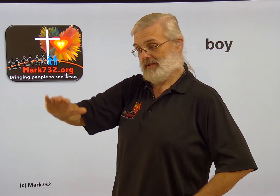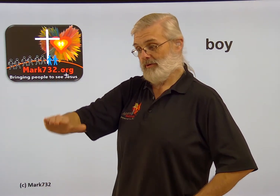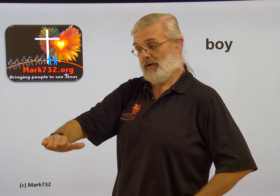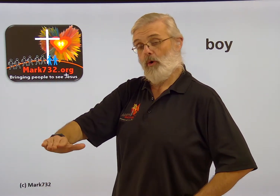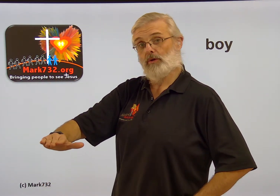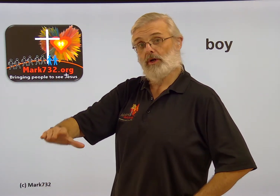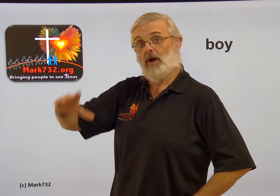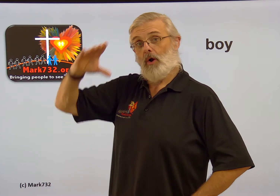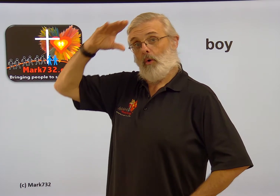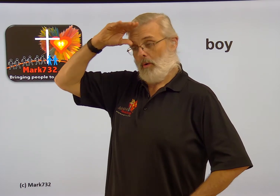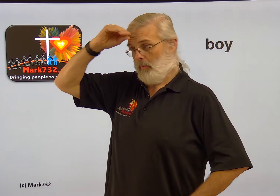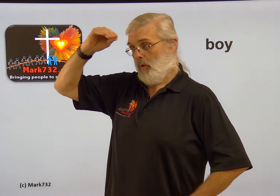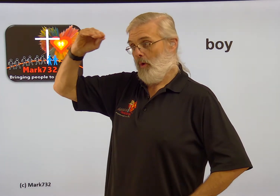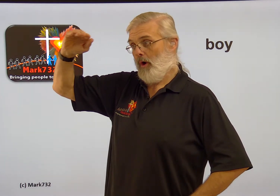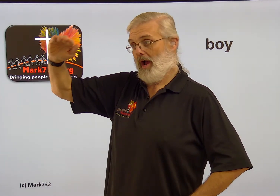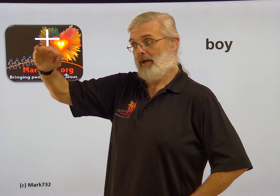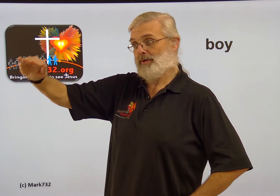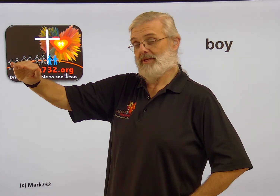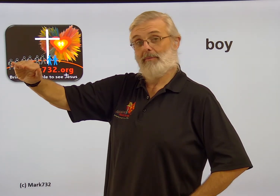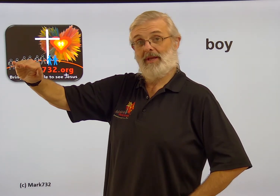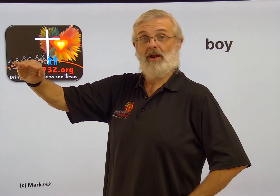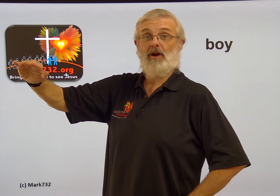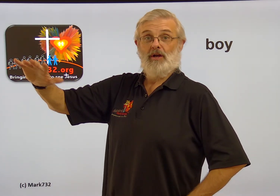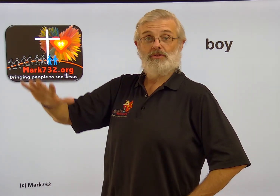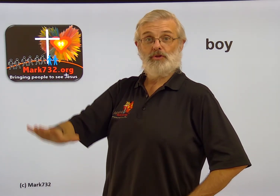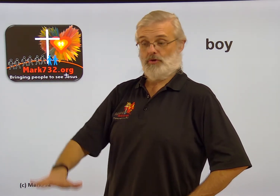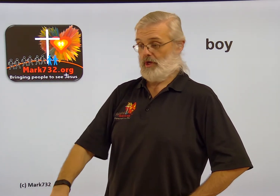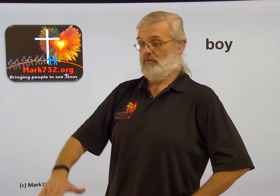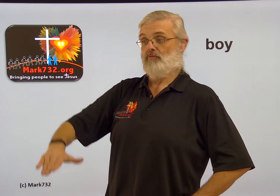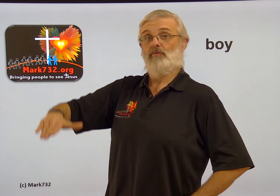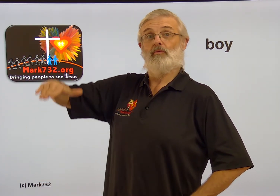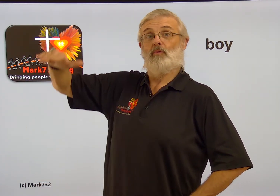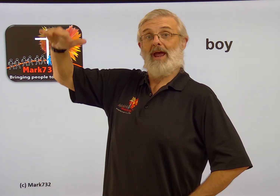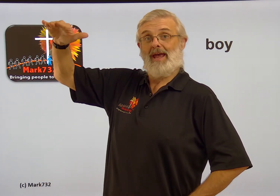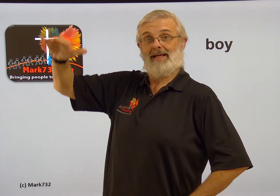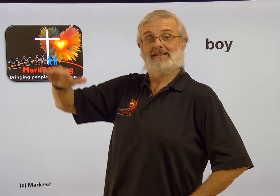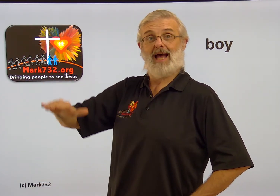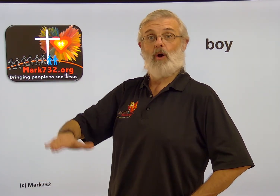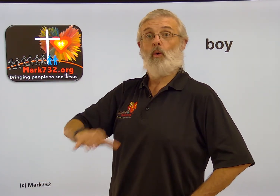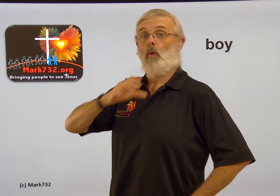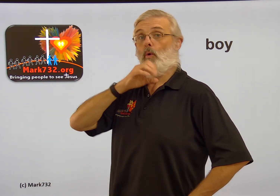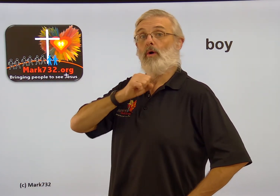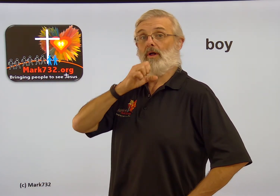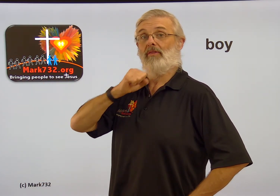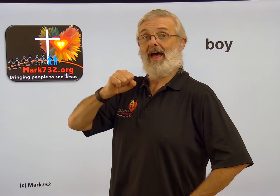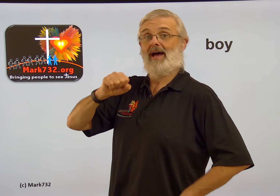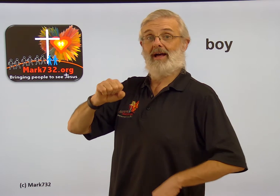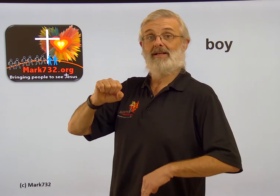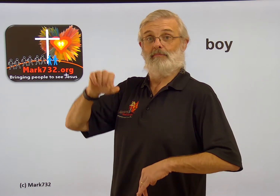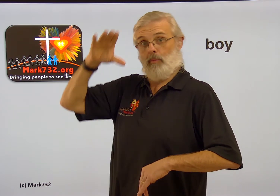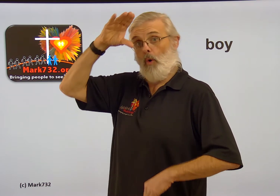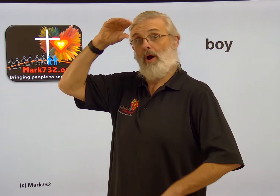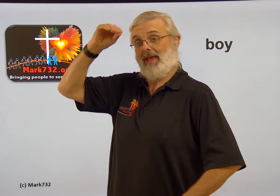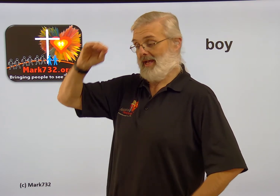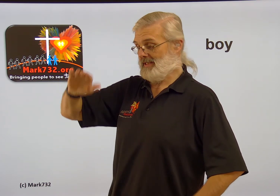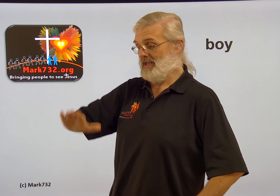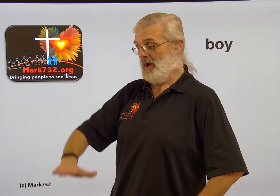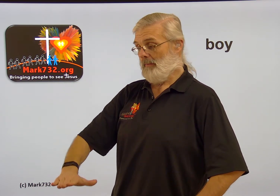little bit older or boy who's up here so you can raise how old that boy is by